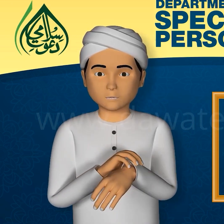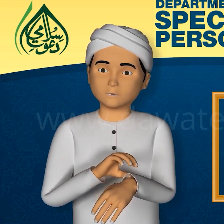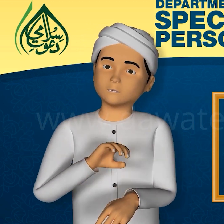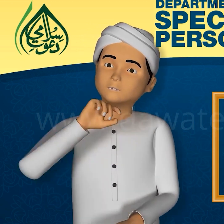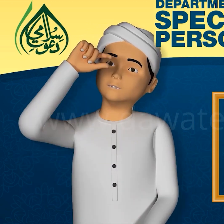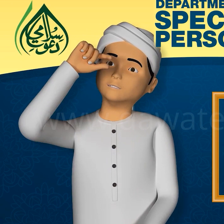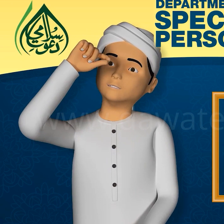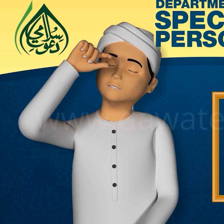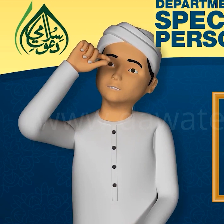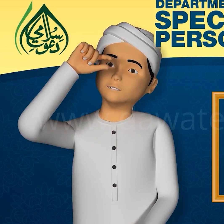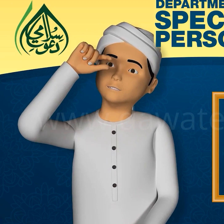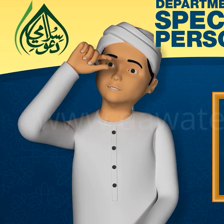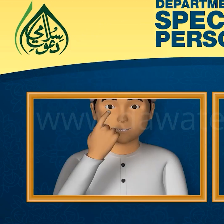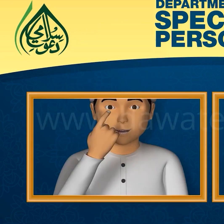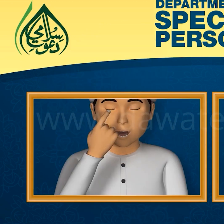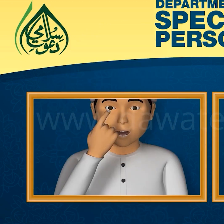Aankh ho ki dhuai,